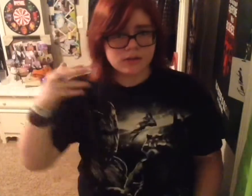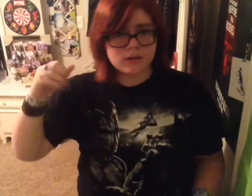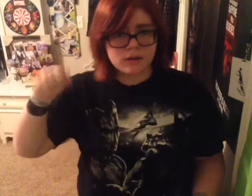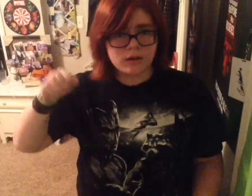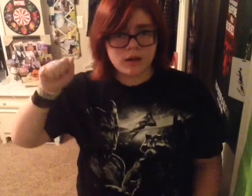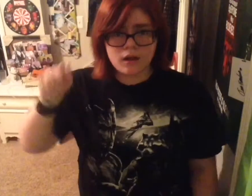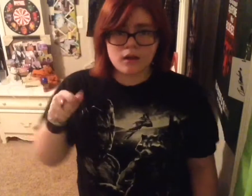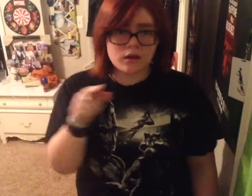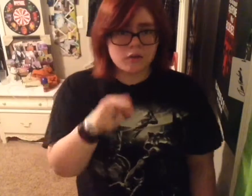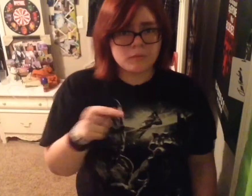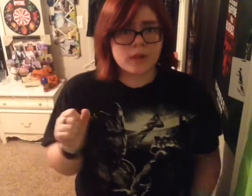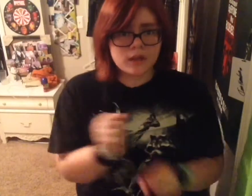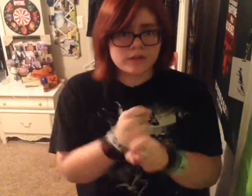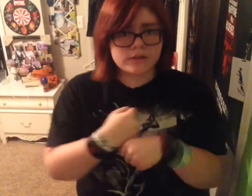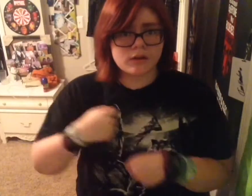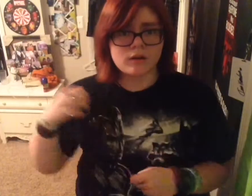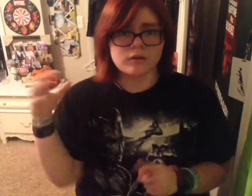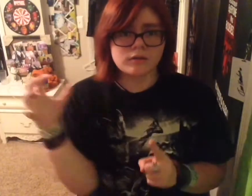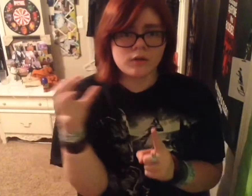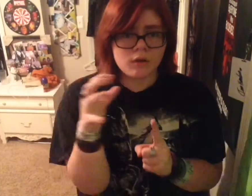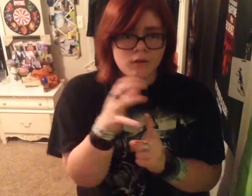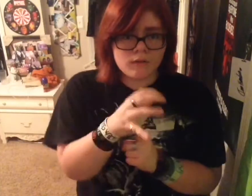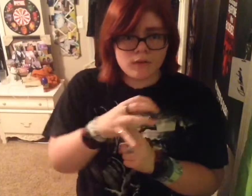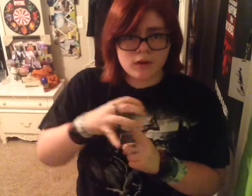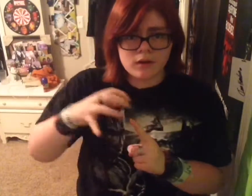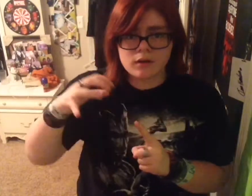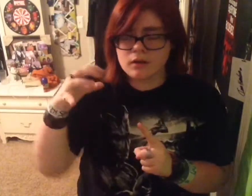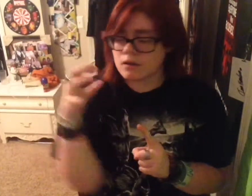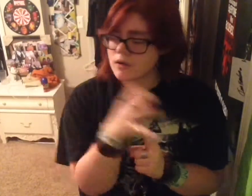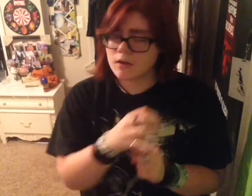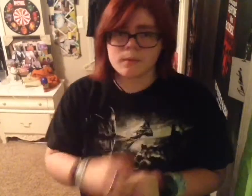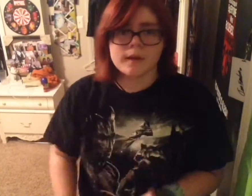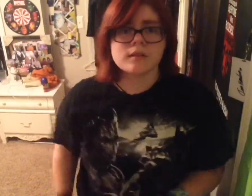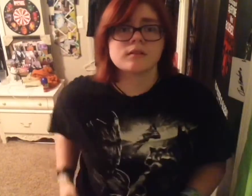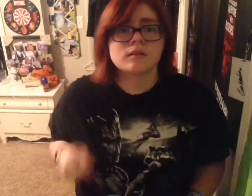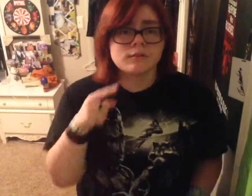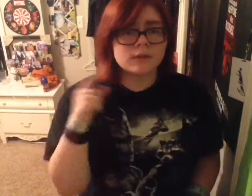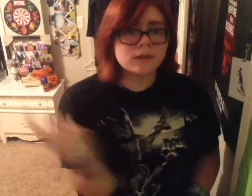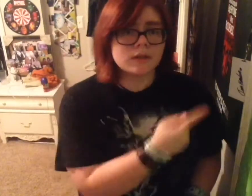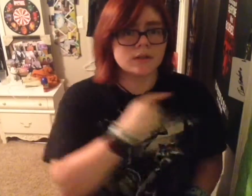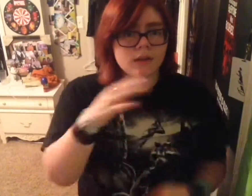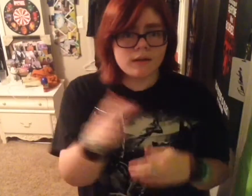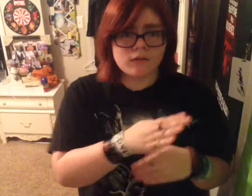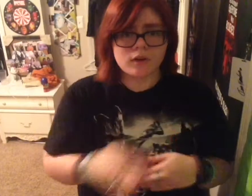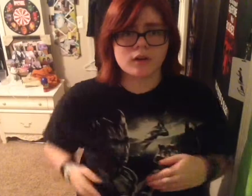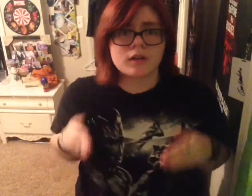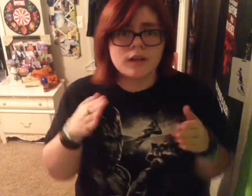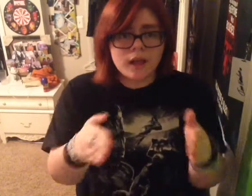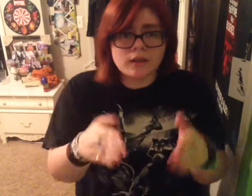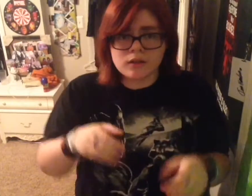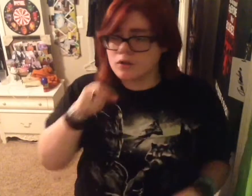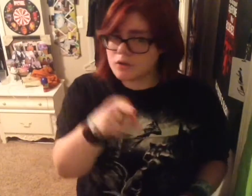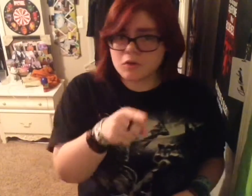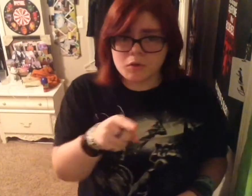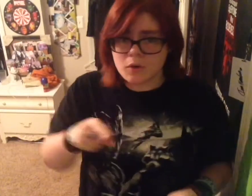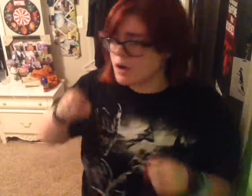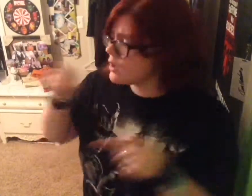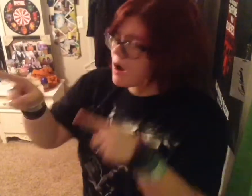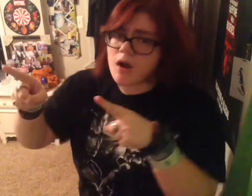yeah You made a soul so pretty much We'll never let you know